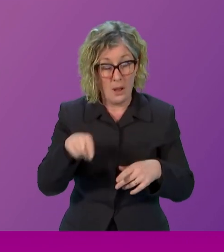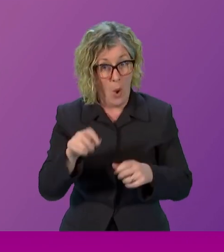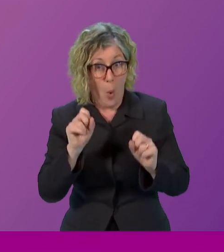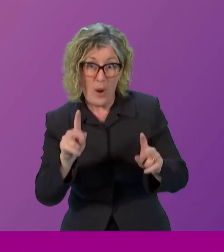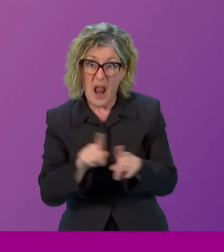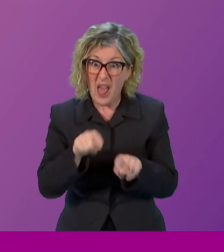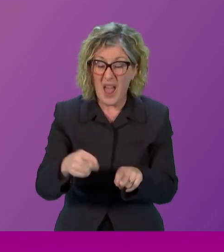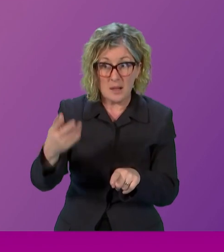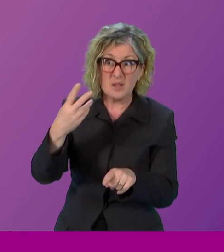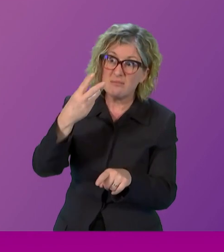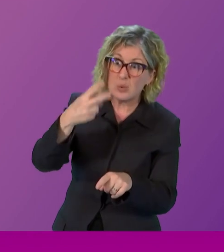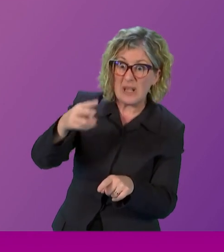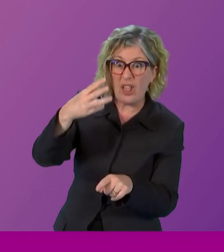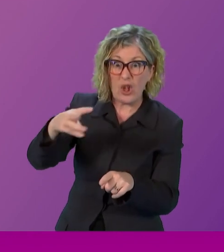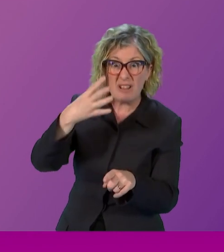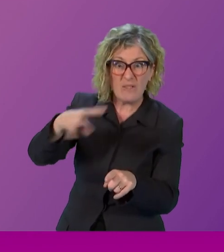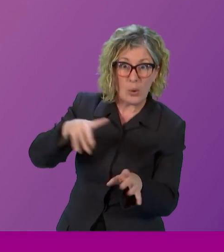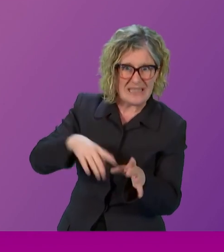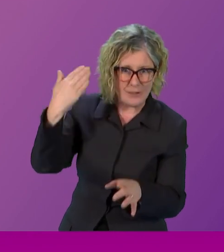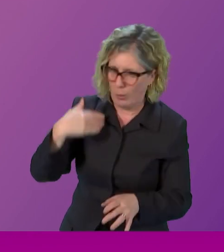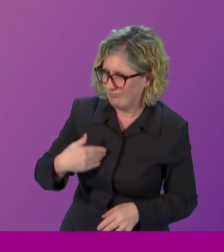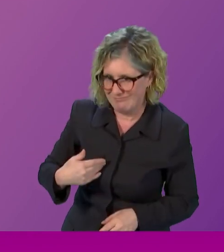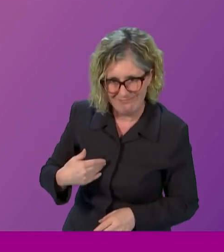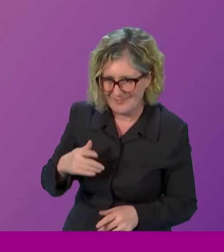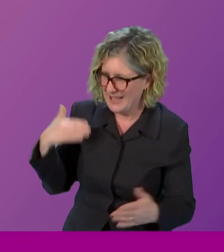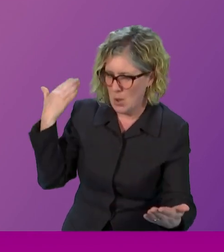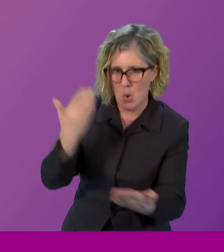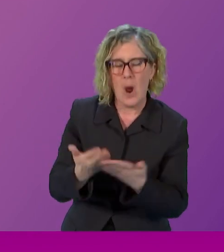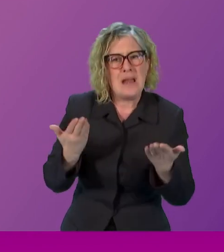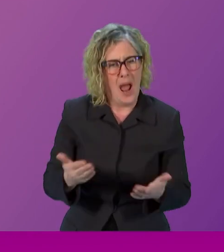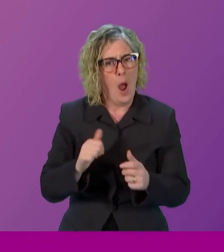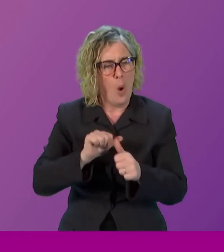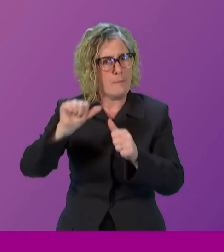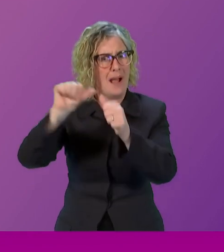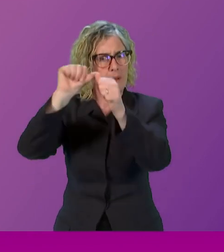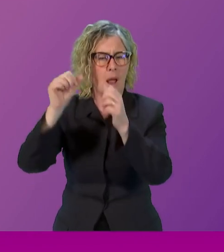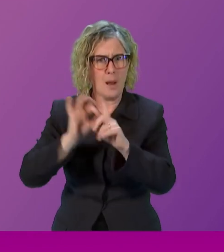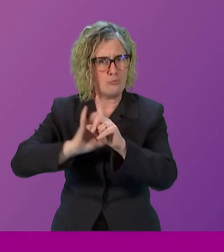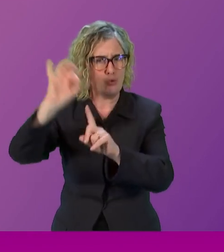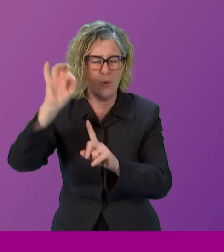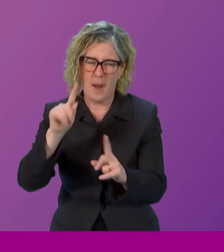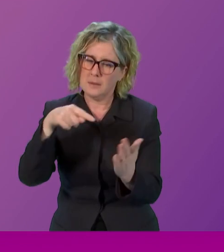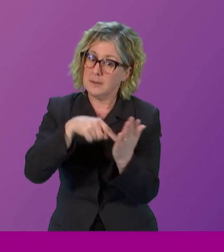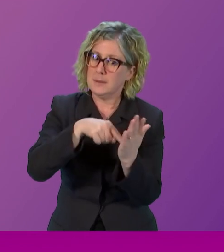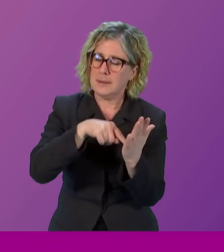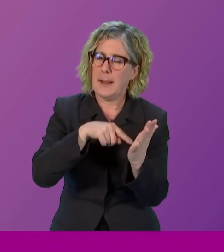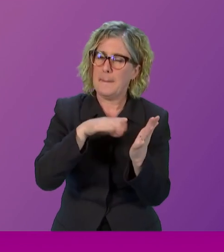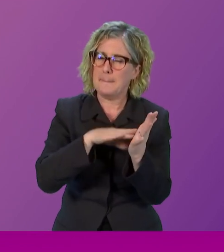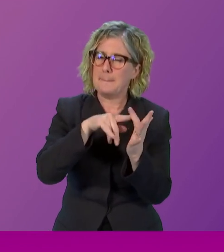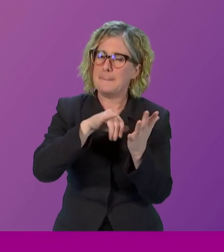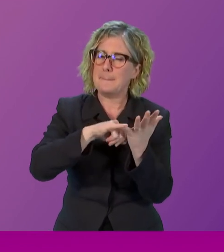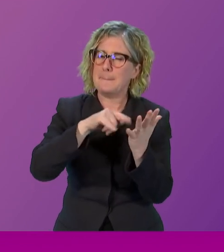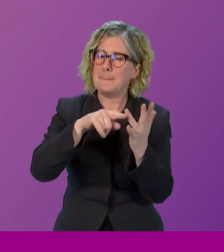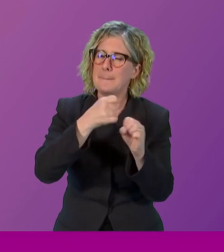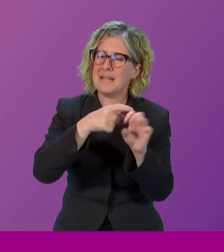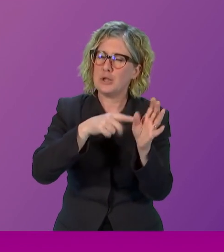that this misogyny bill and also the work of Dame Helena Kennedy goes through for the